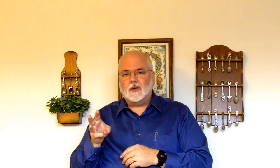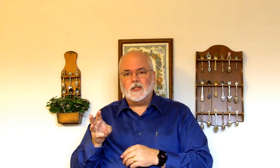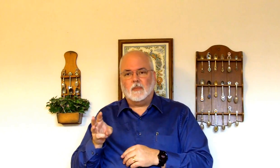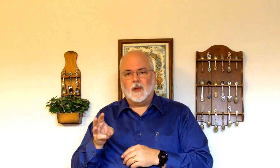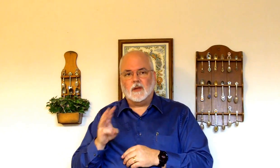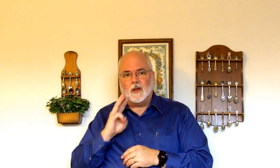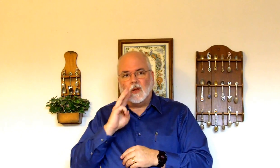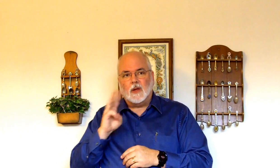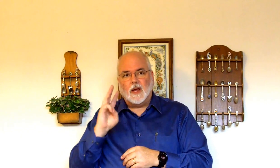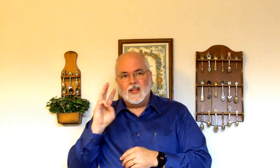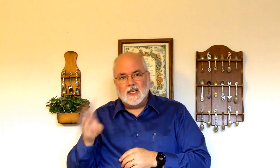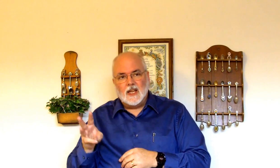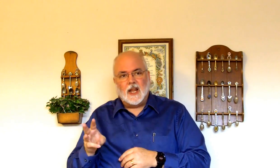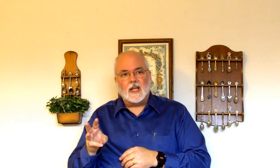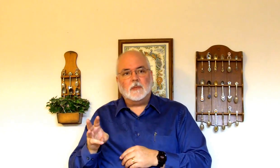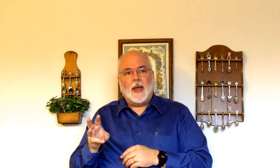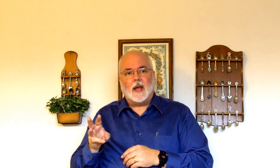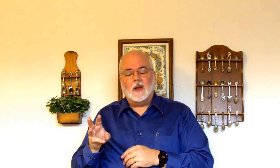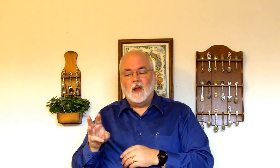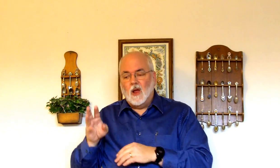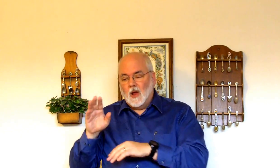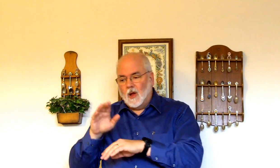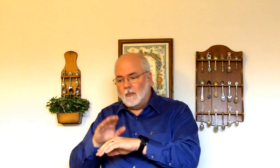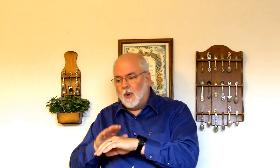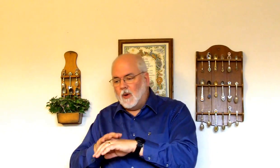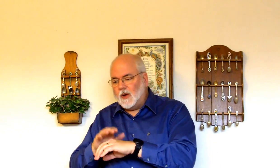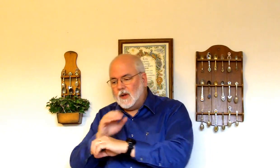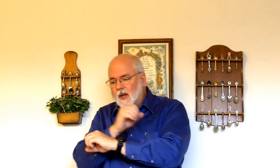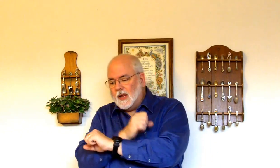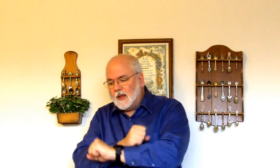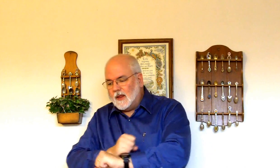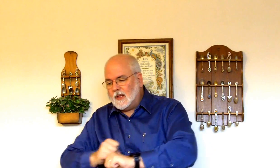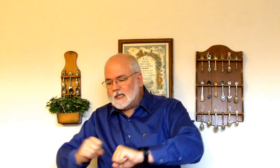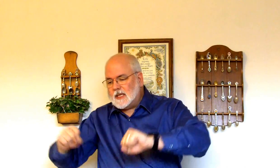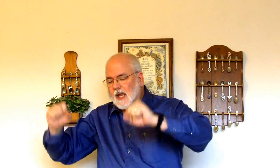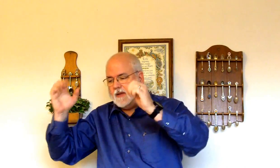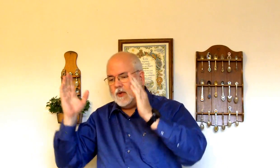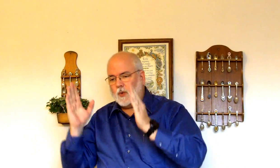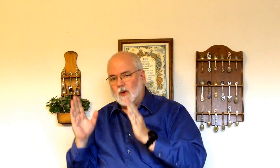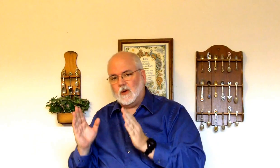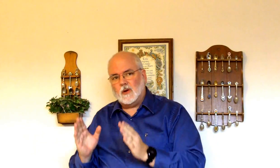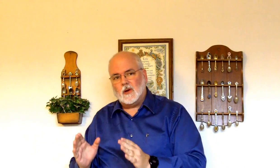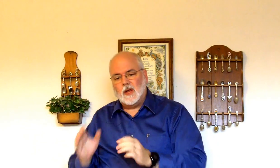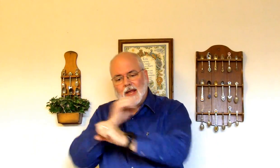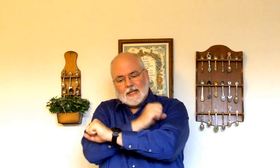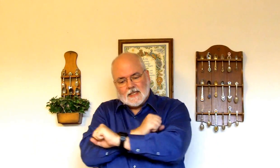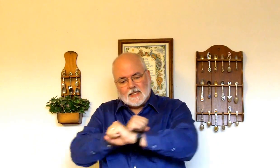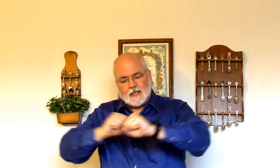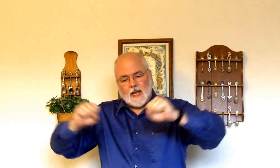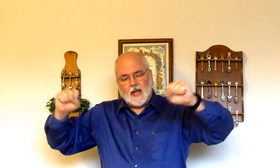to something. Okay. They spat upon the Savior. Save.